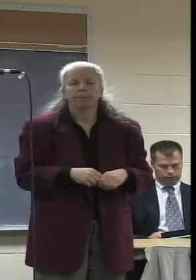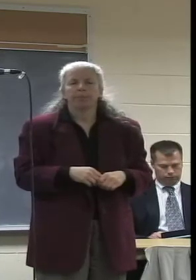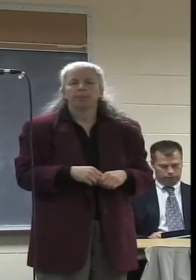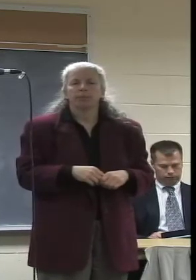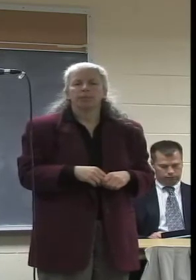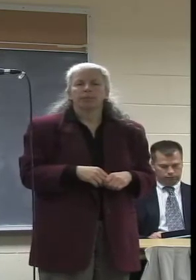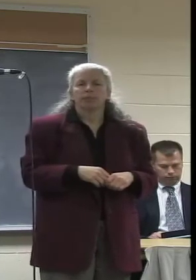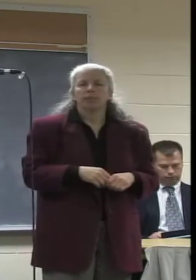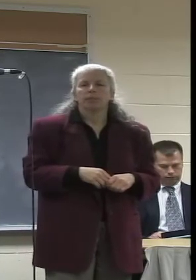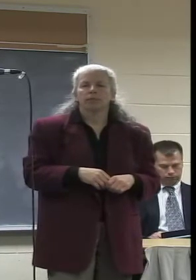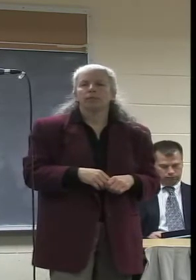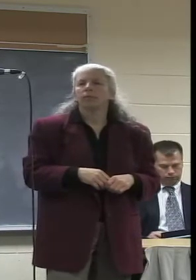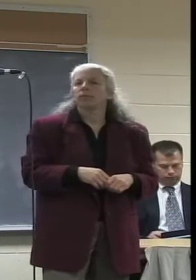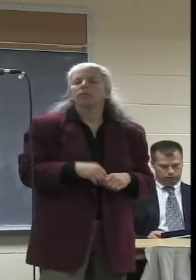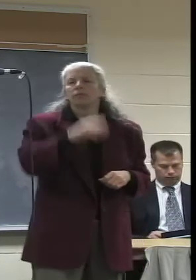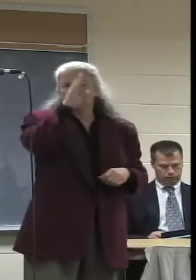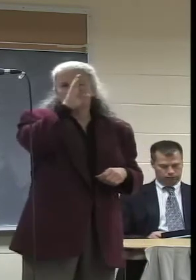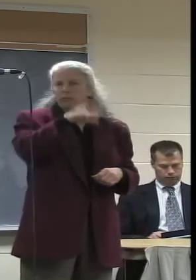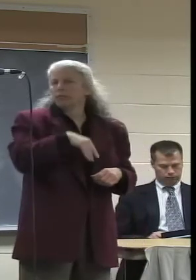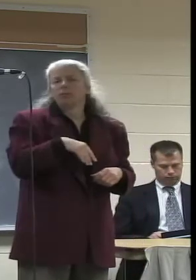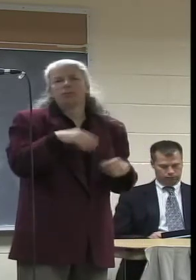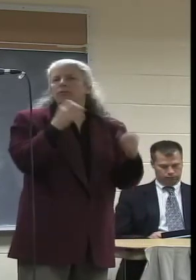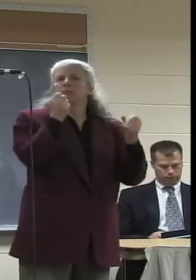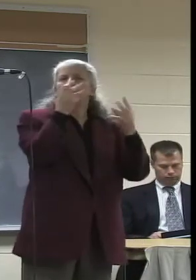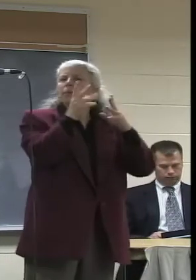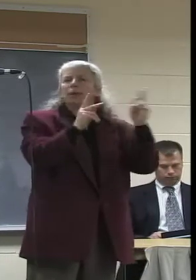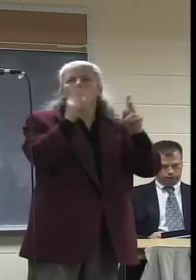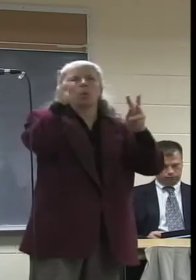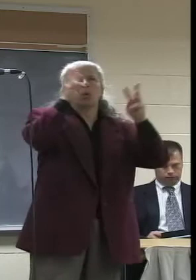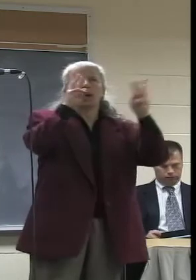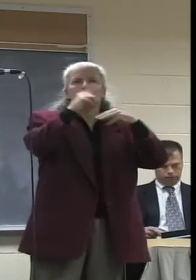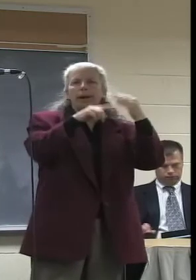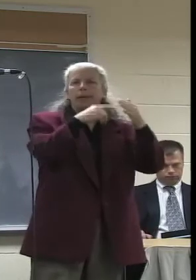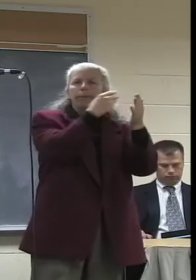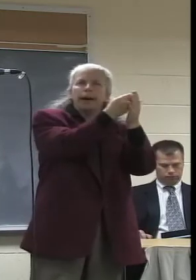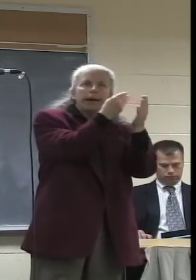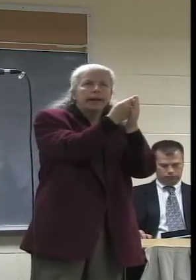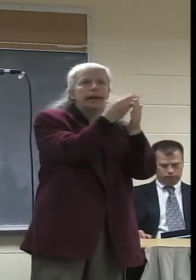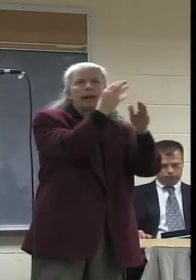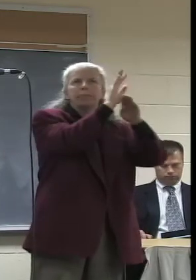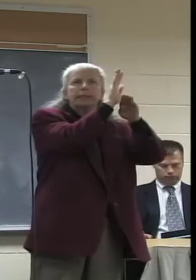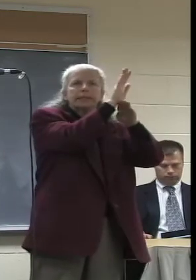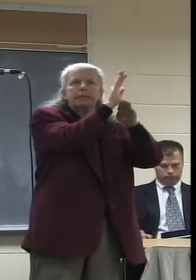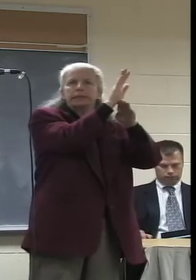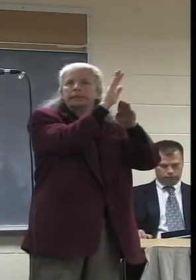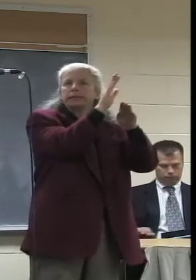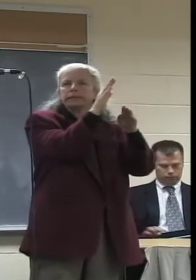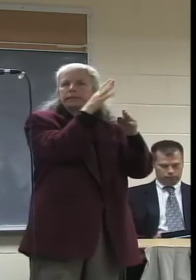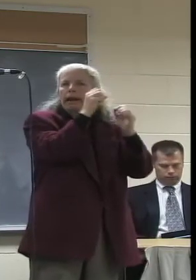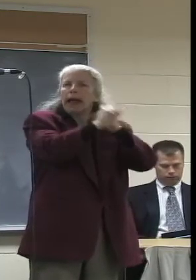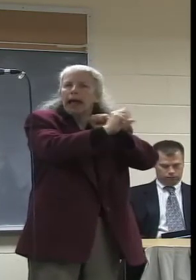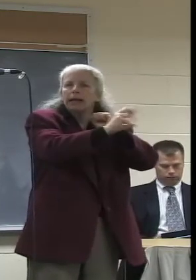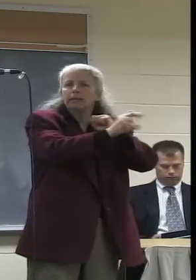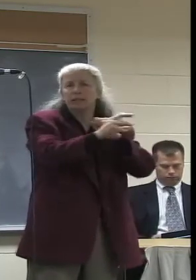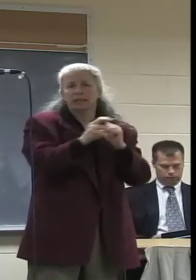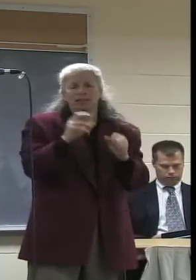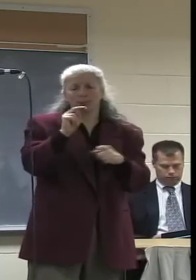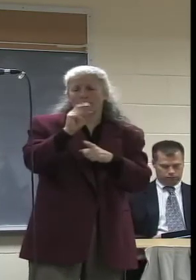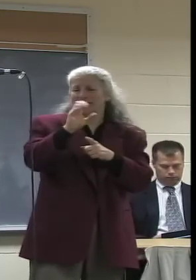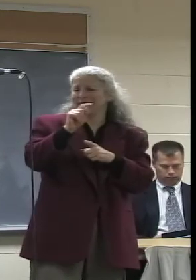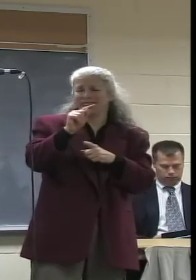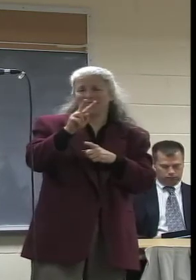corporate-driven media marketplace, NCTV is a rare beacon of what media institutions can do. Second,